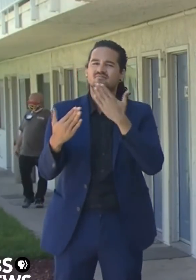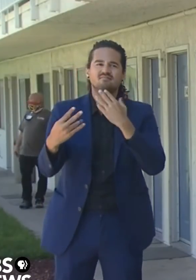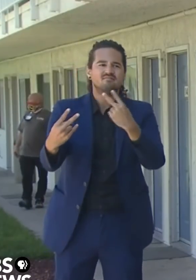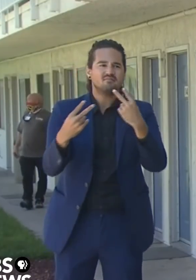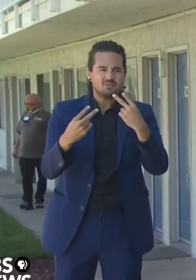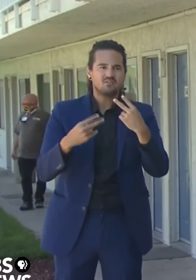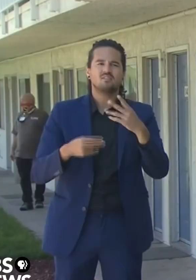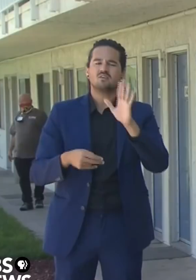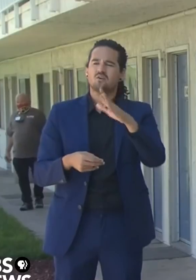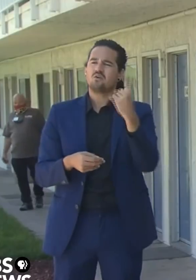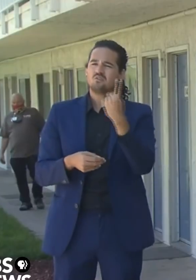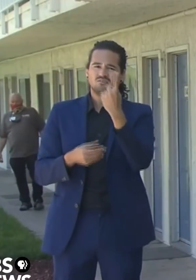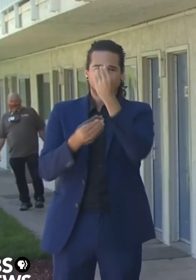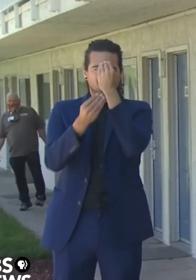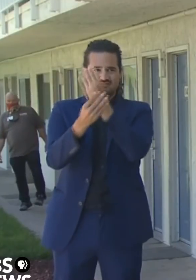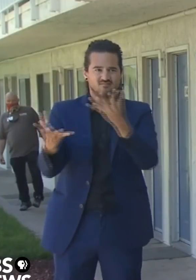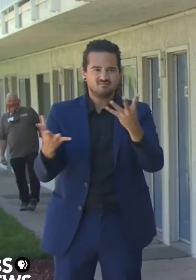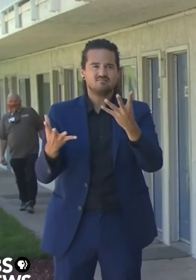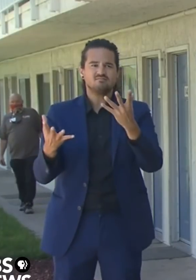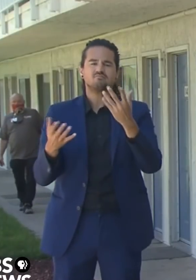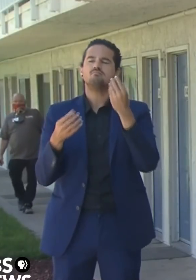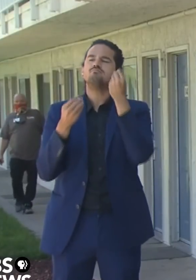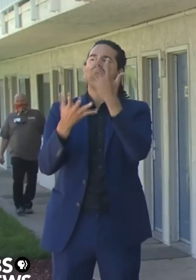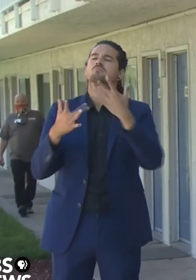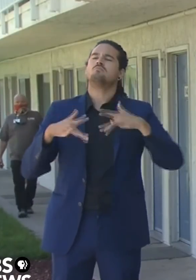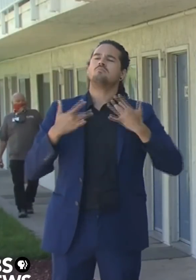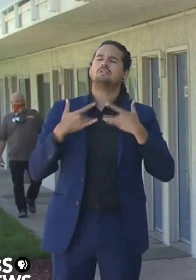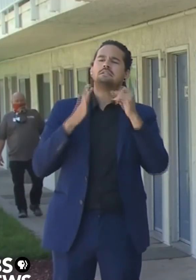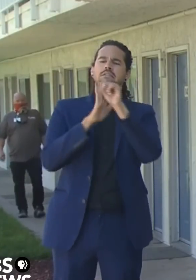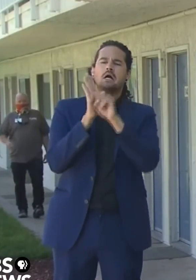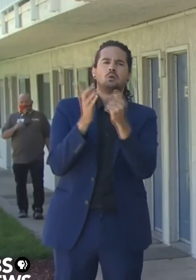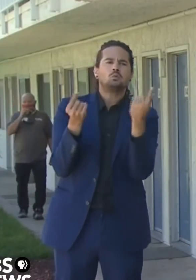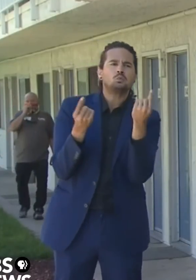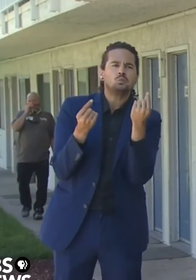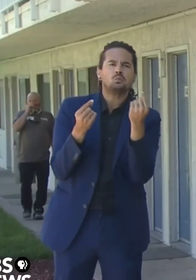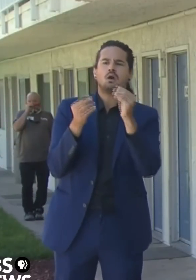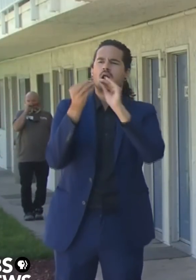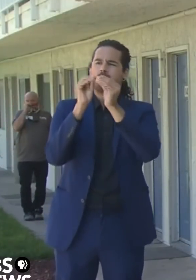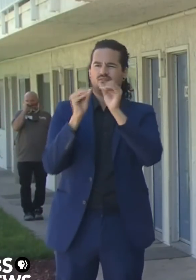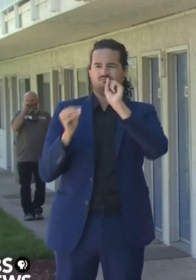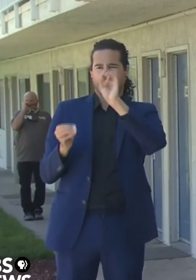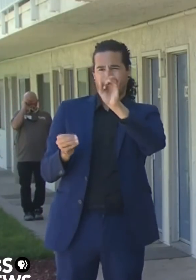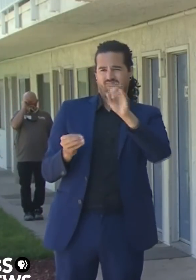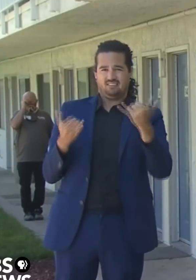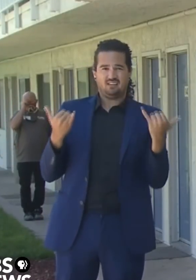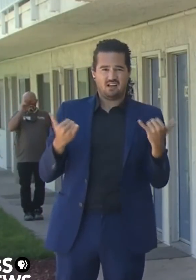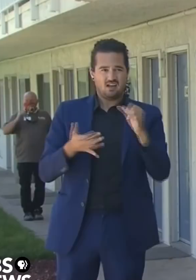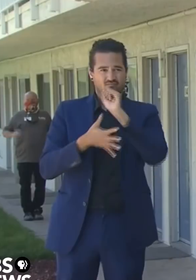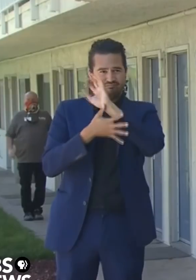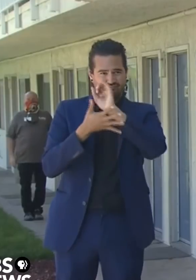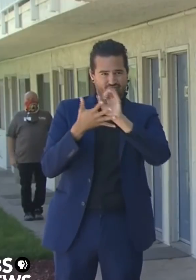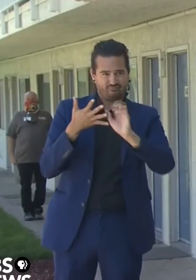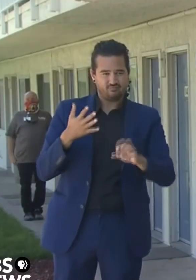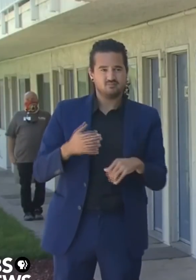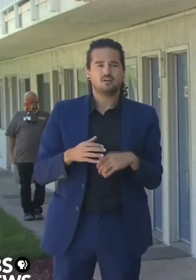the updates on where we are as a state related to COVID-19 total number of positive cases, total number hospitalized, total